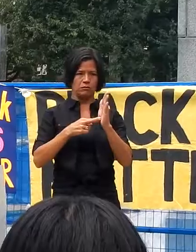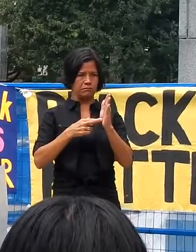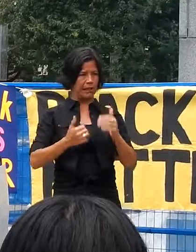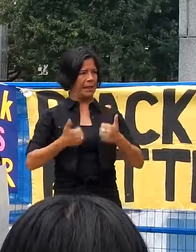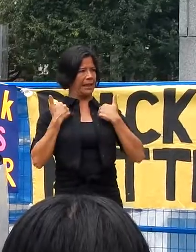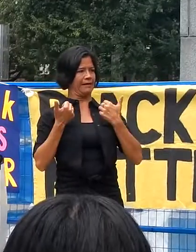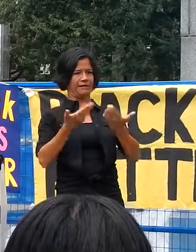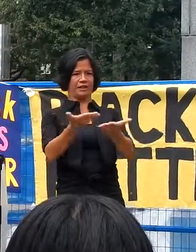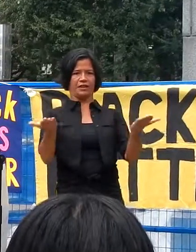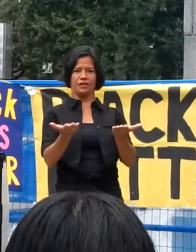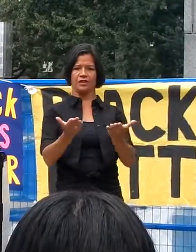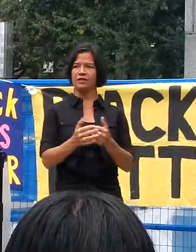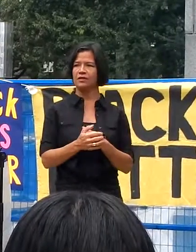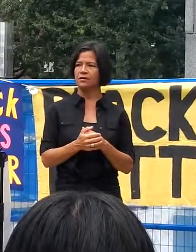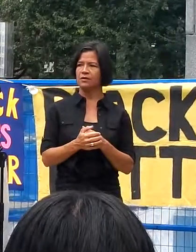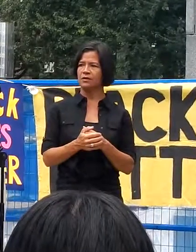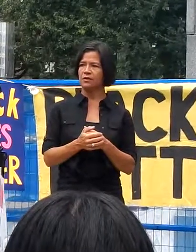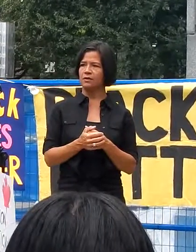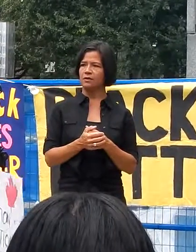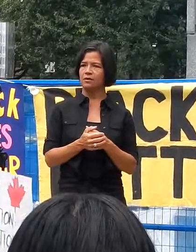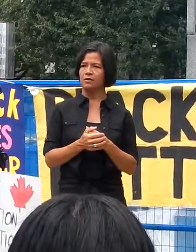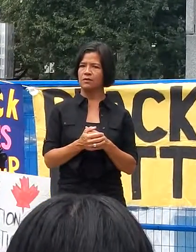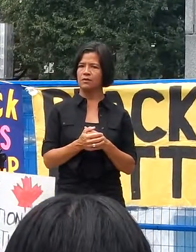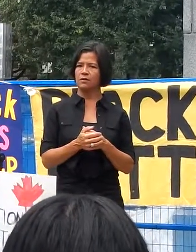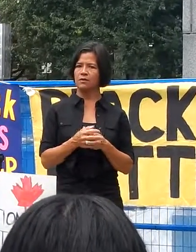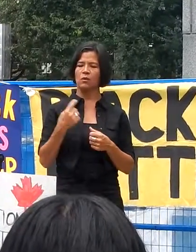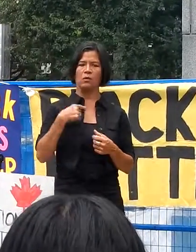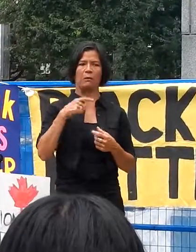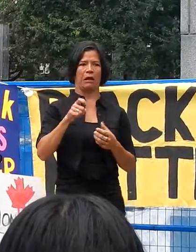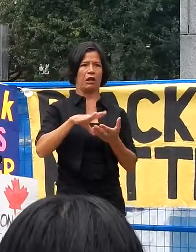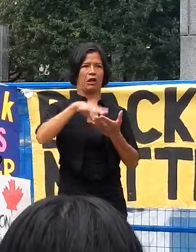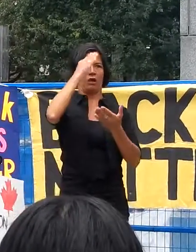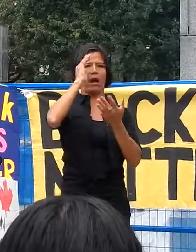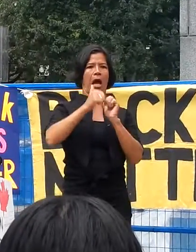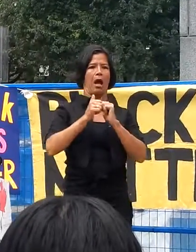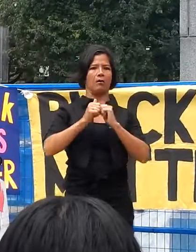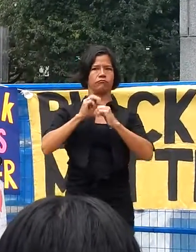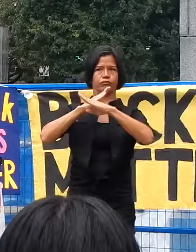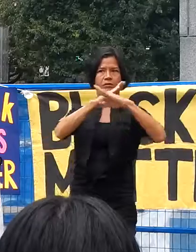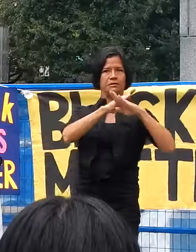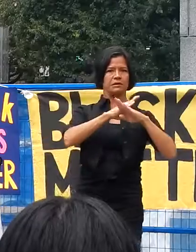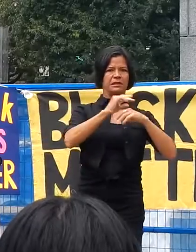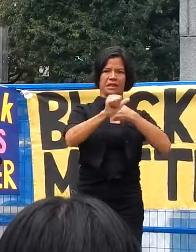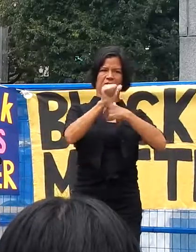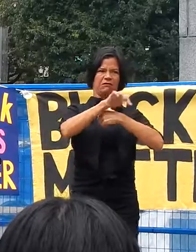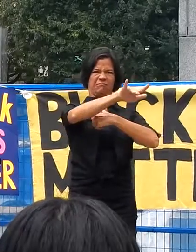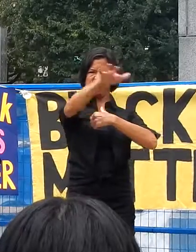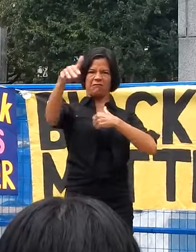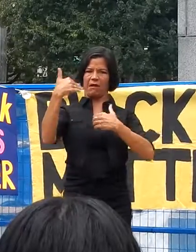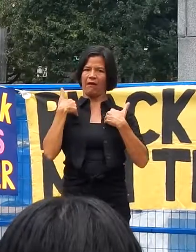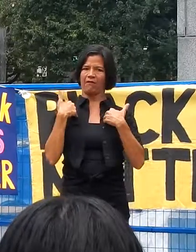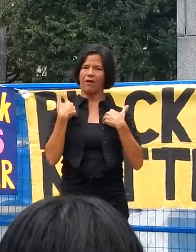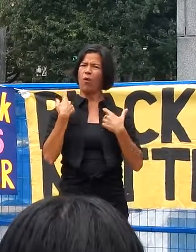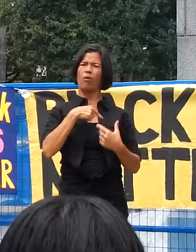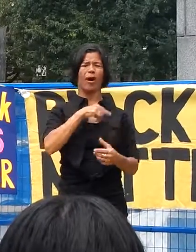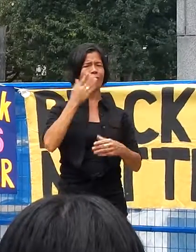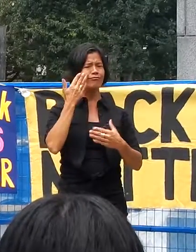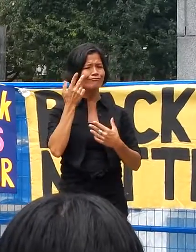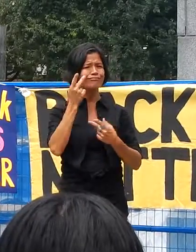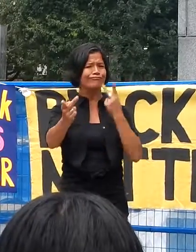to be alert to surrounding dangers. We face the level of inequalities.